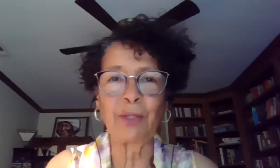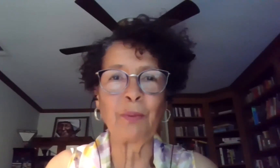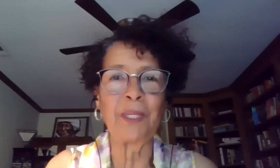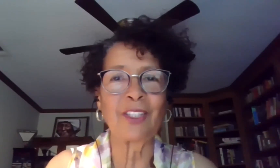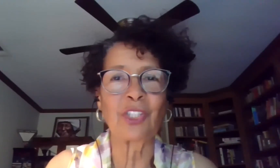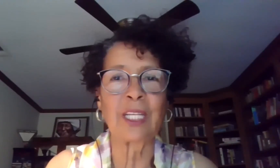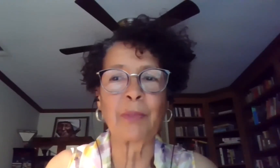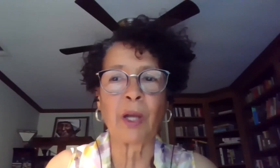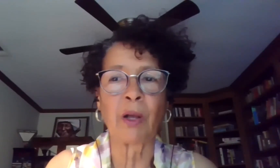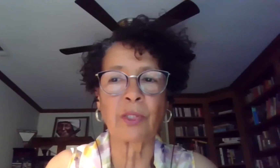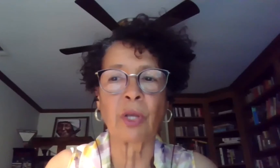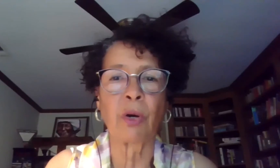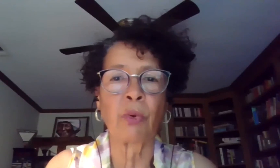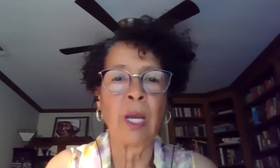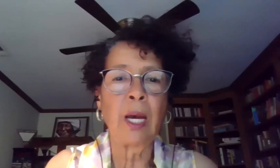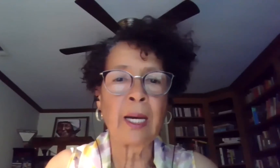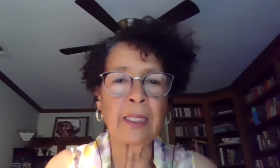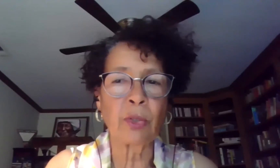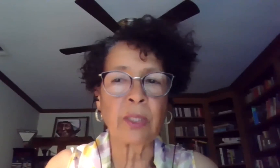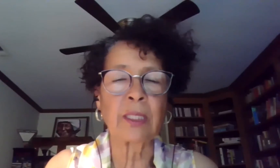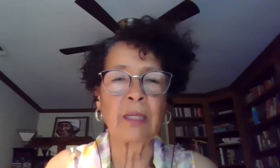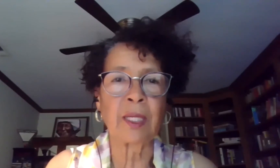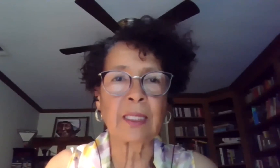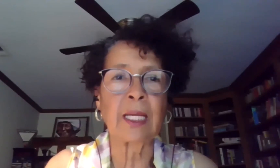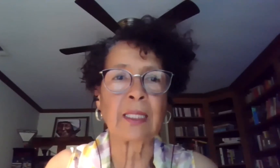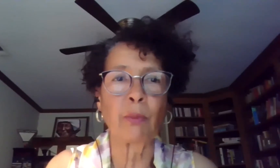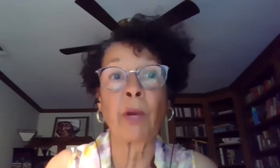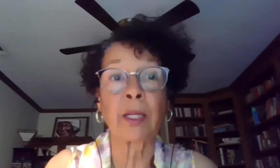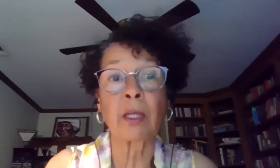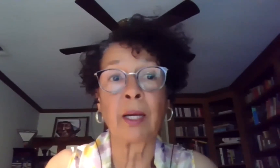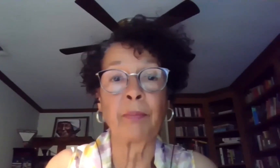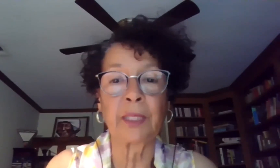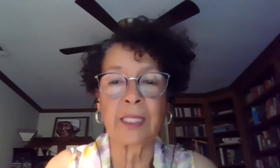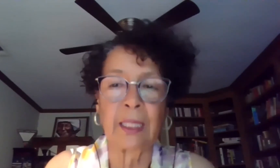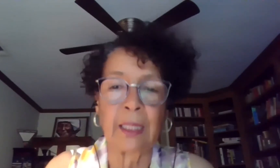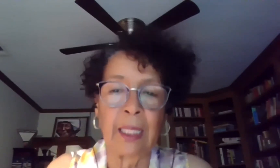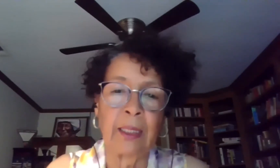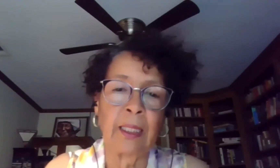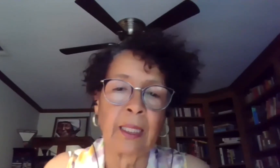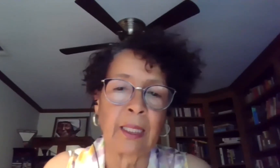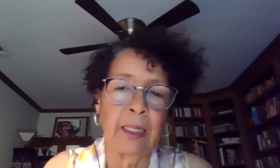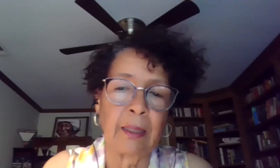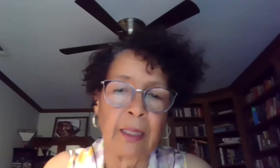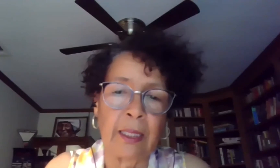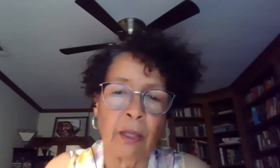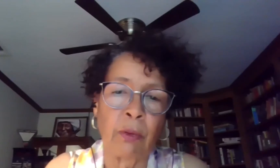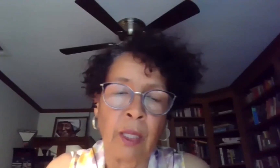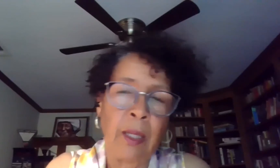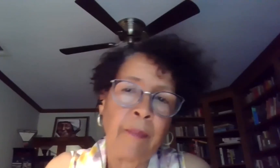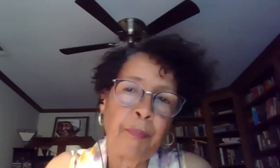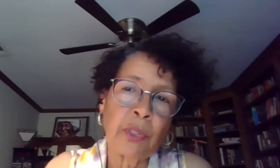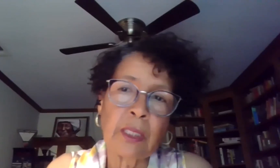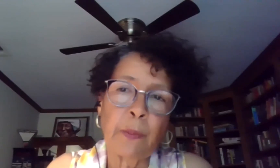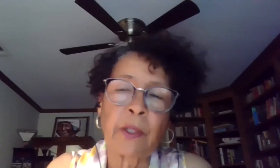said, brand new PhD, but also is going to give us some remarks on policing in his own